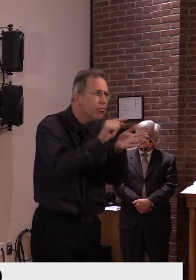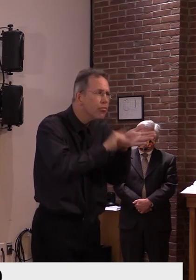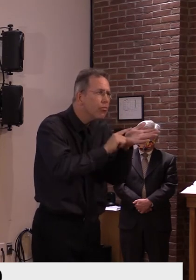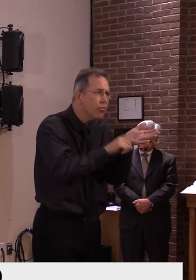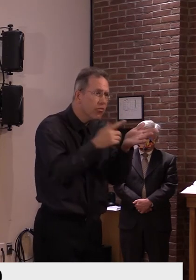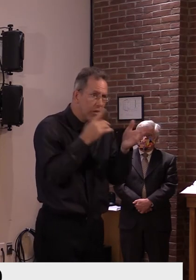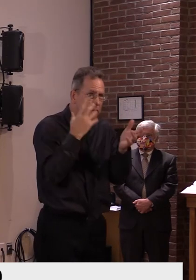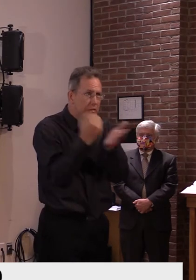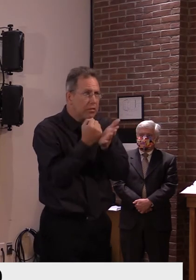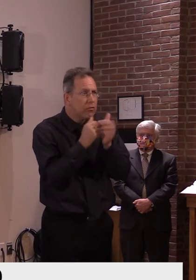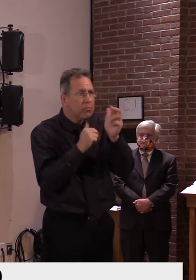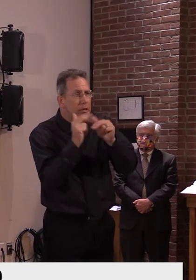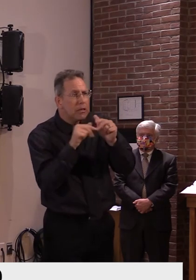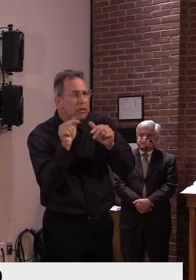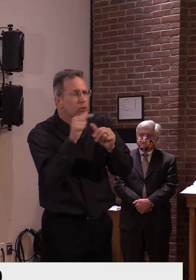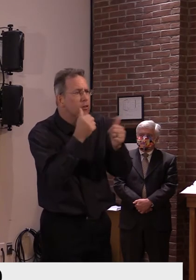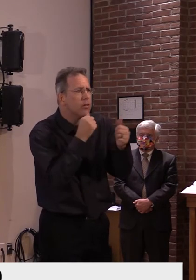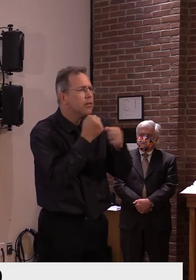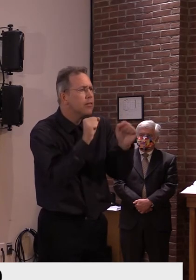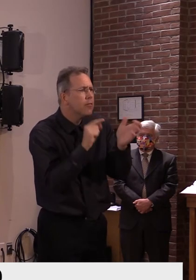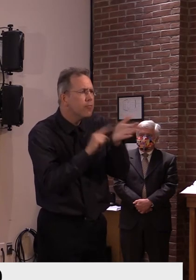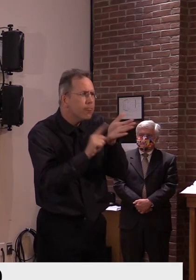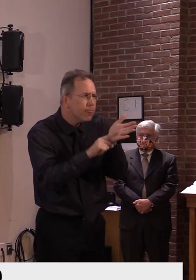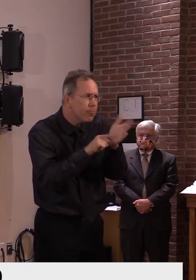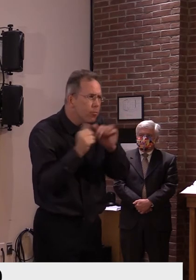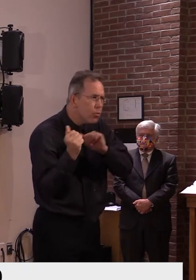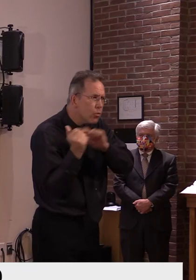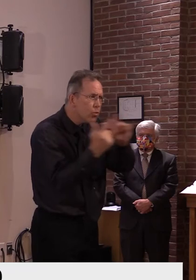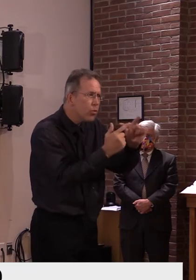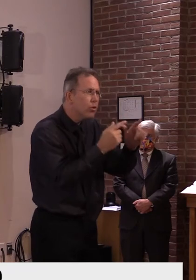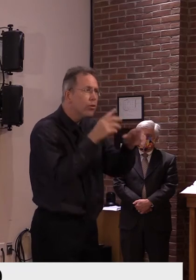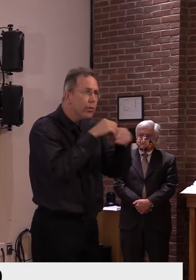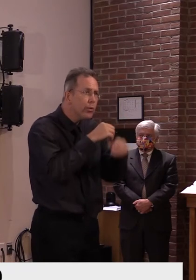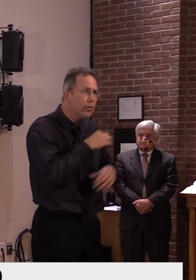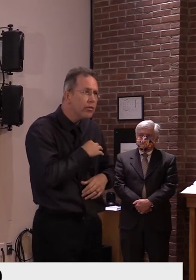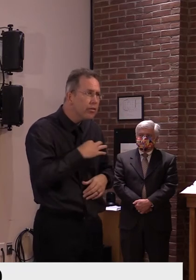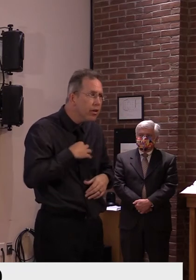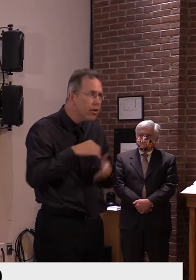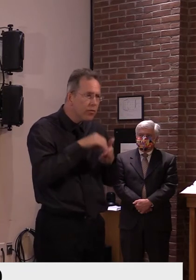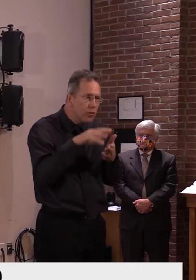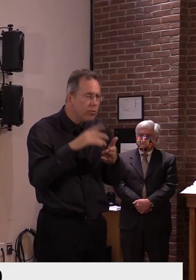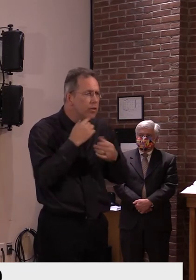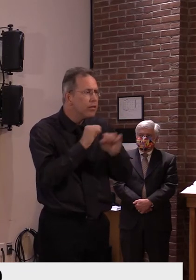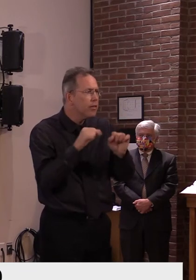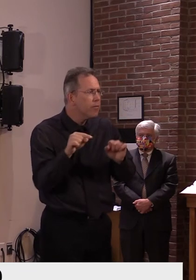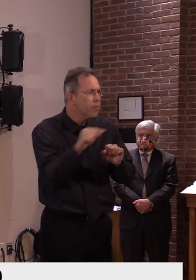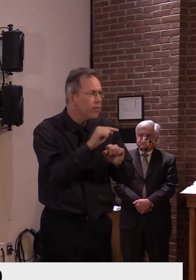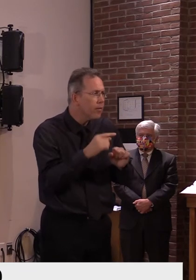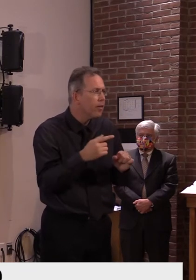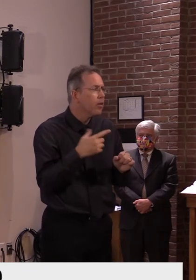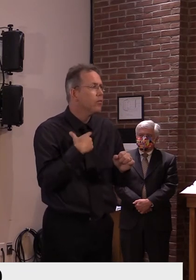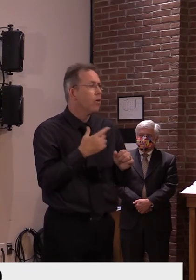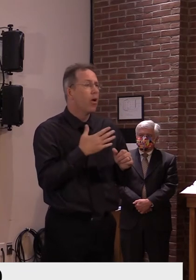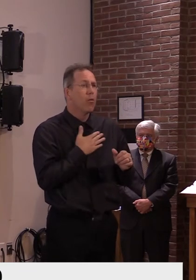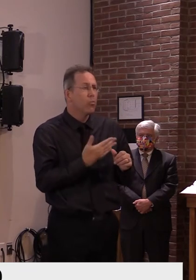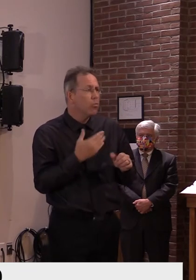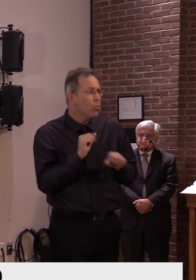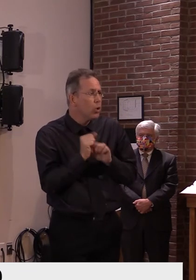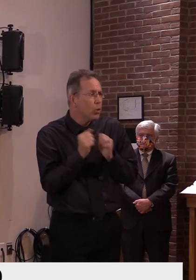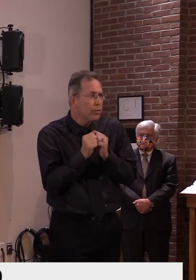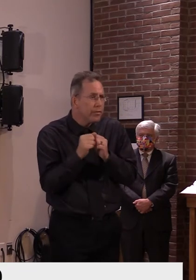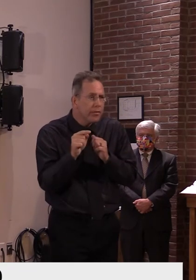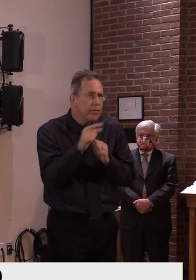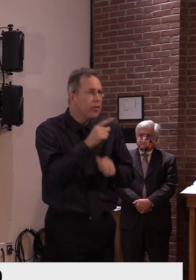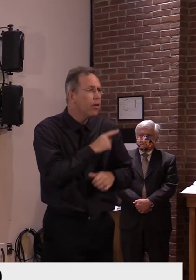take resources in order to accomplish that, and then a plan and, uh, be happy to work with the legislature on that. Uh,